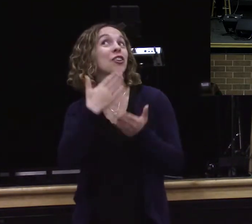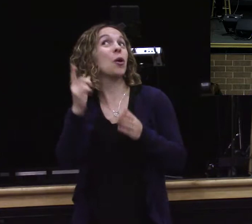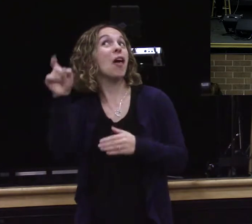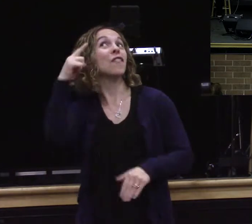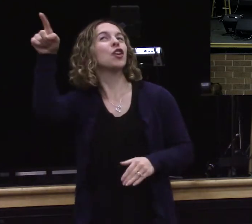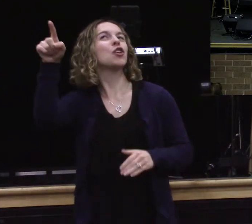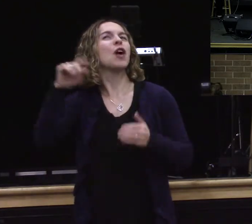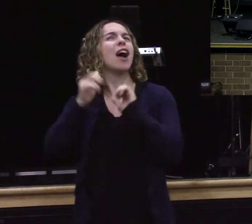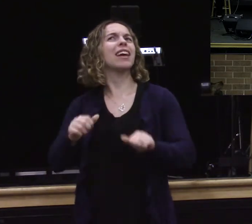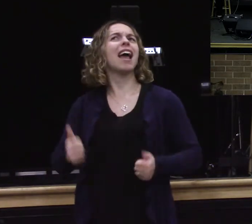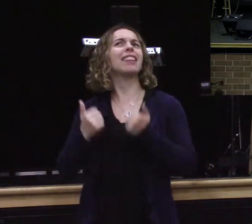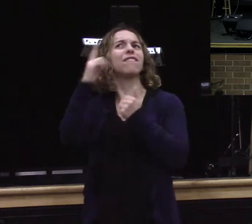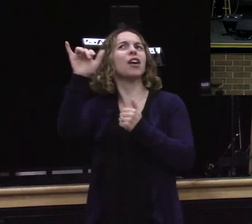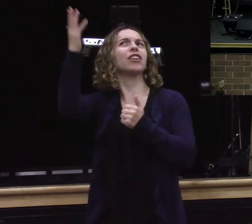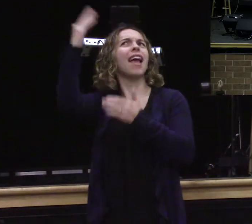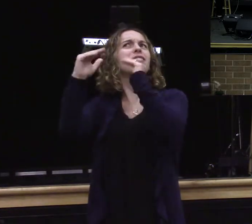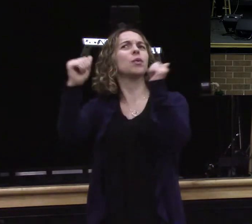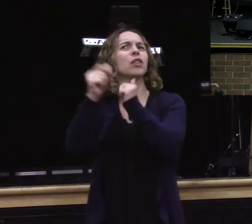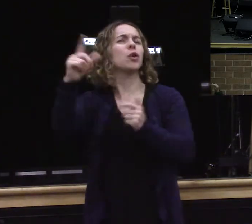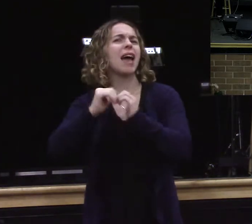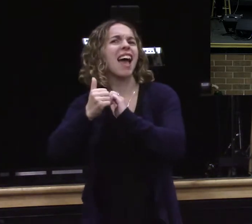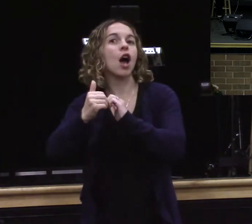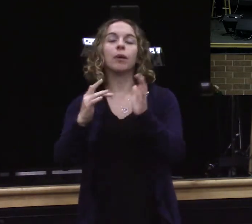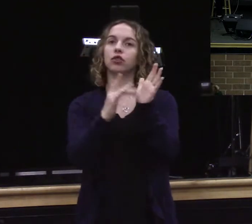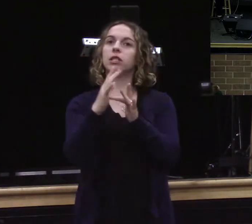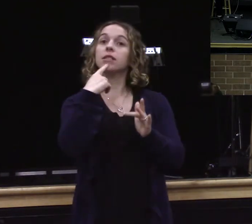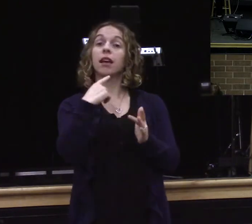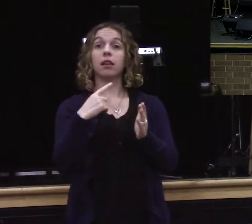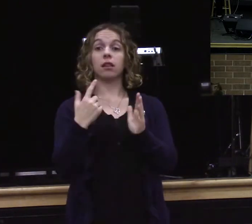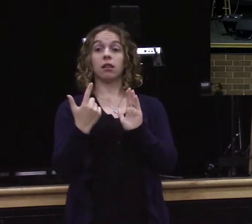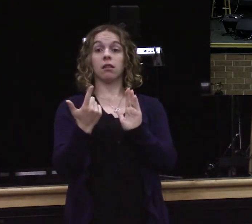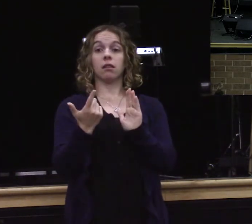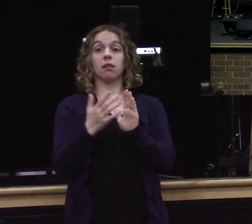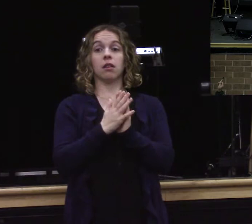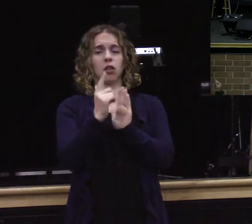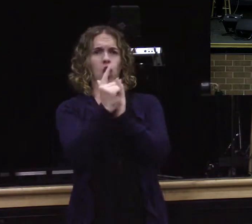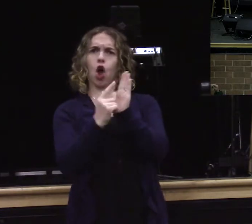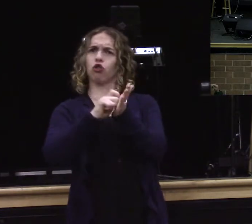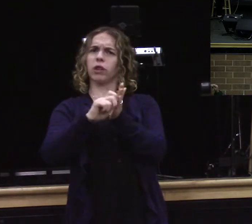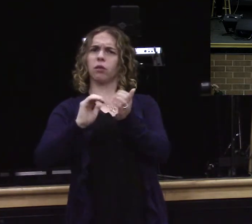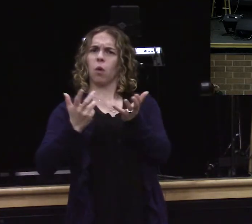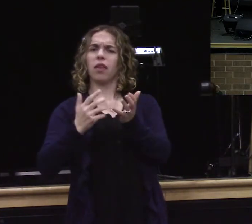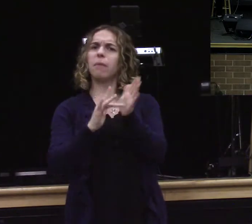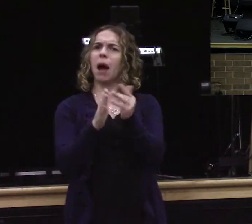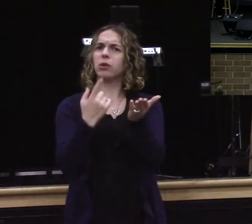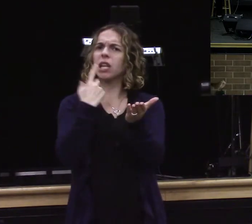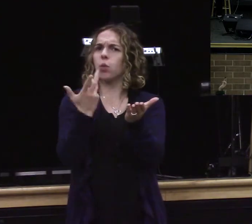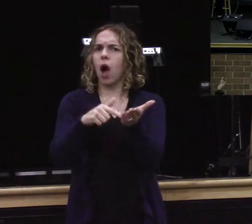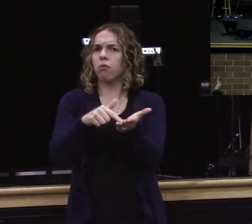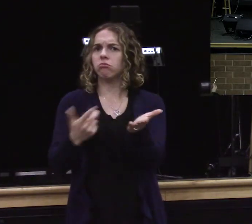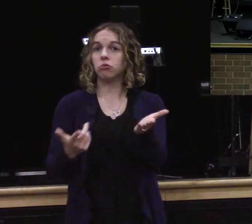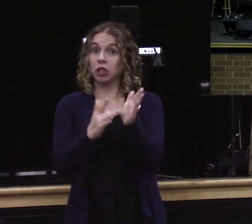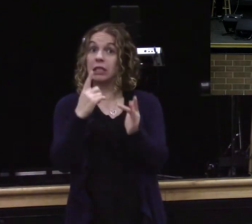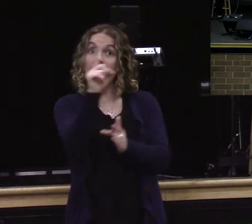And. And. Jesus said to him back. What is written in the law? How. How does the Bible read? Basically. What does